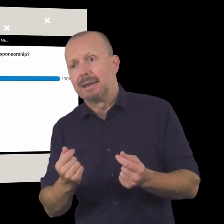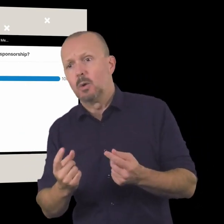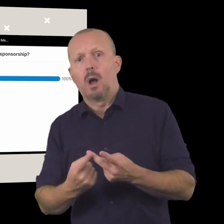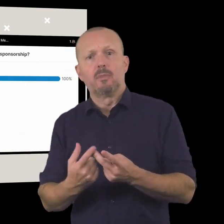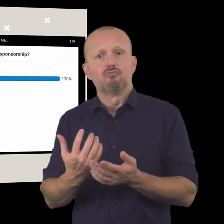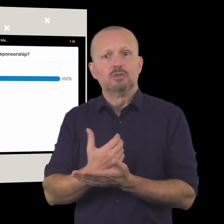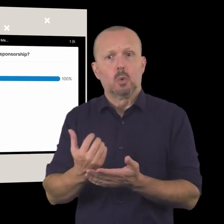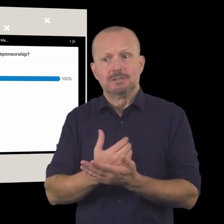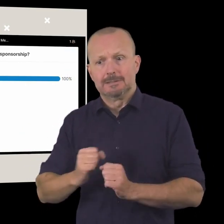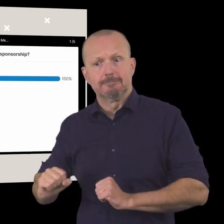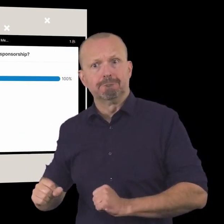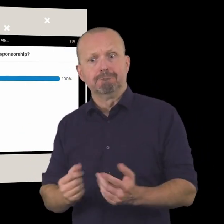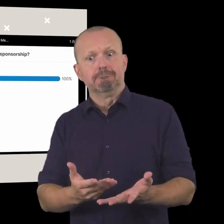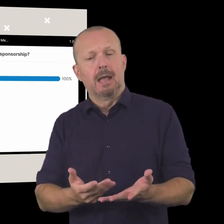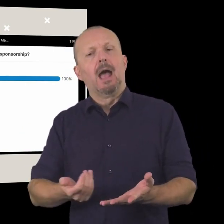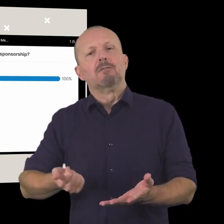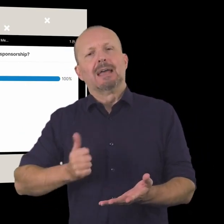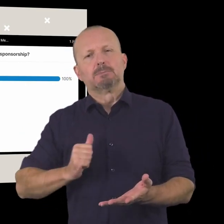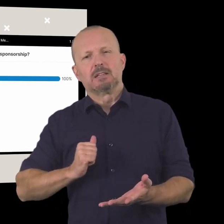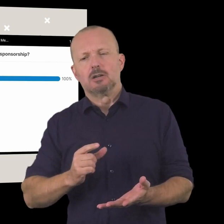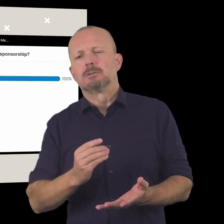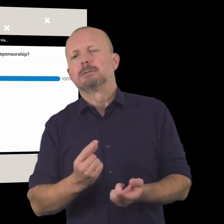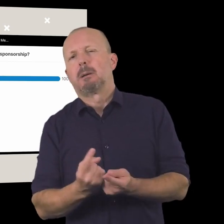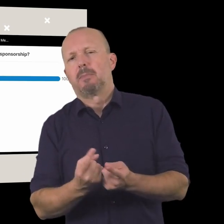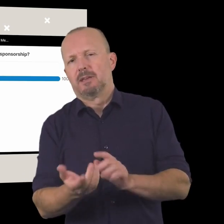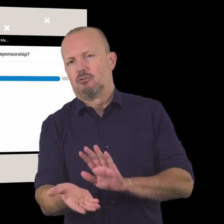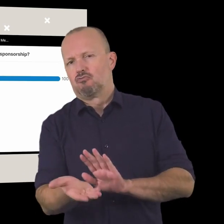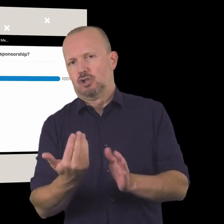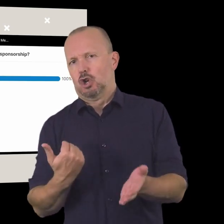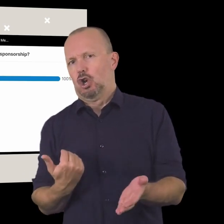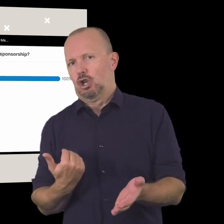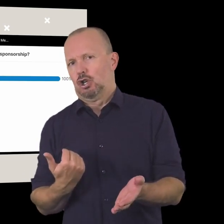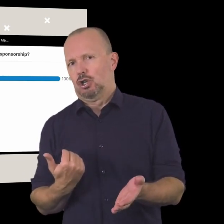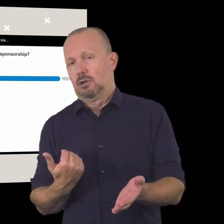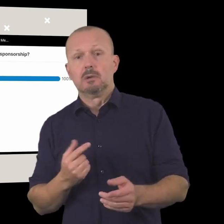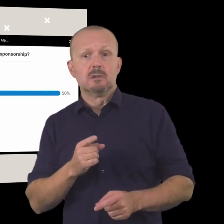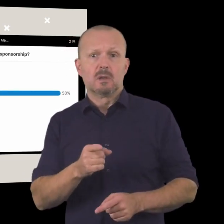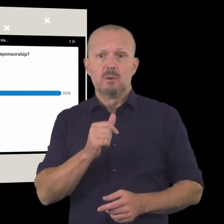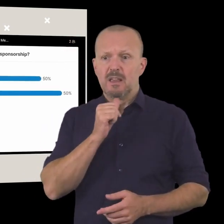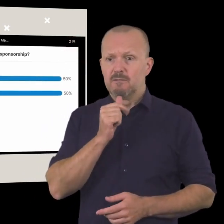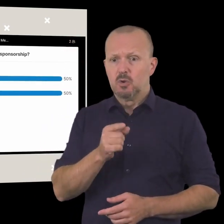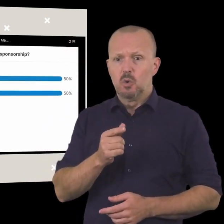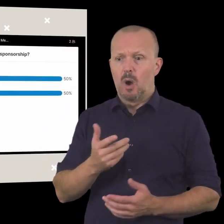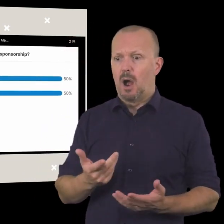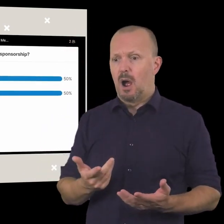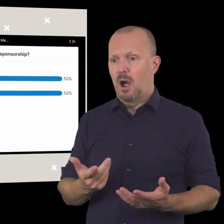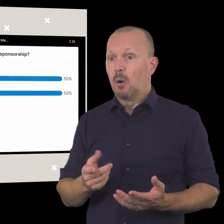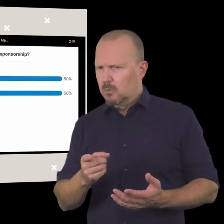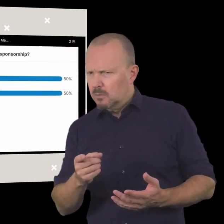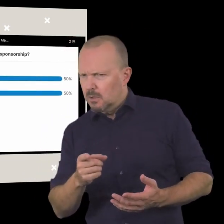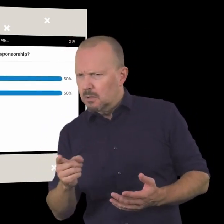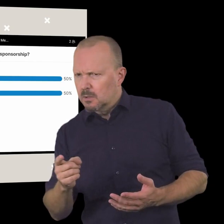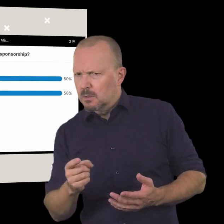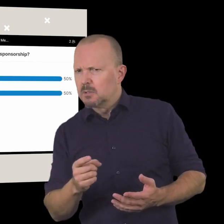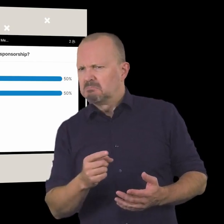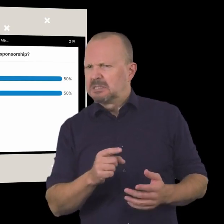money or other resources and there's an expectation to receive something in return so for some of you around you're sitting at a roundabout